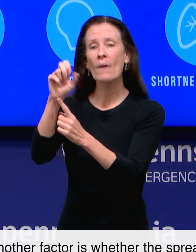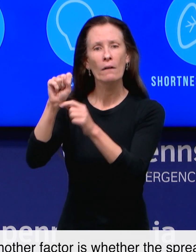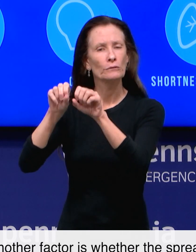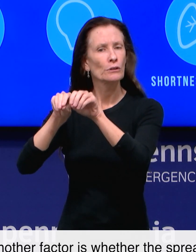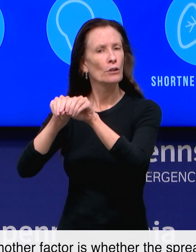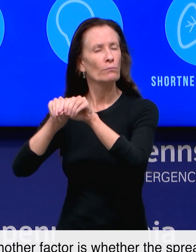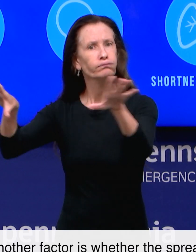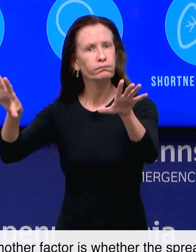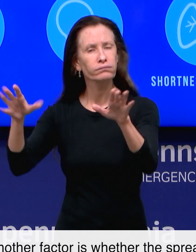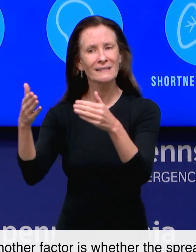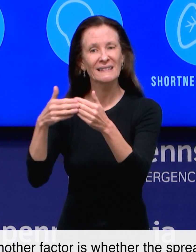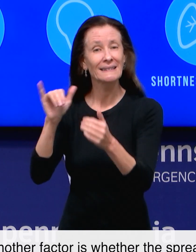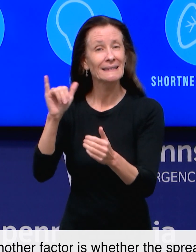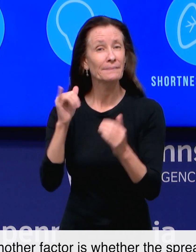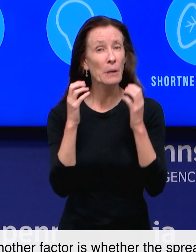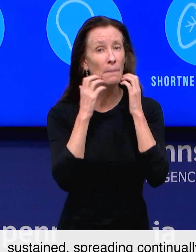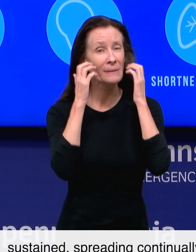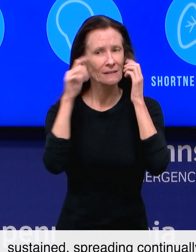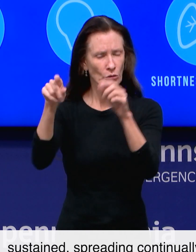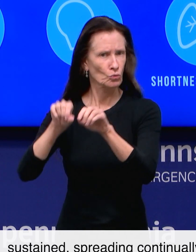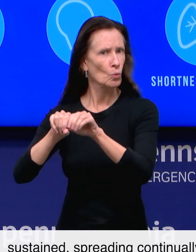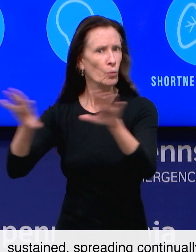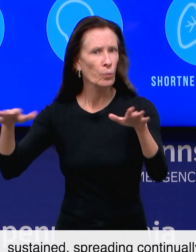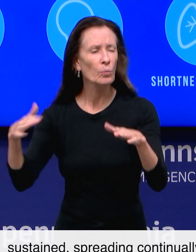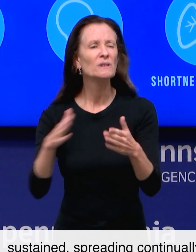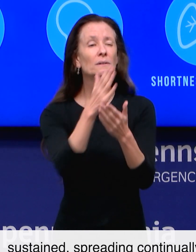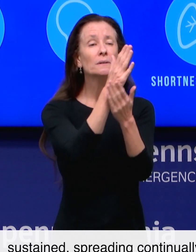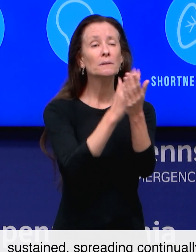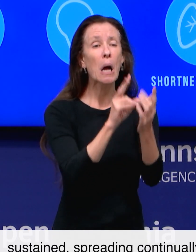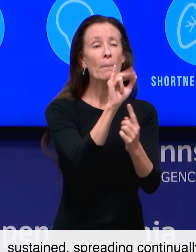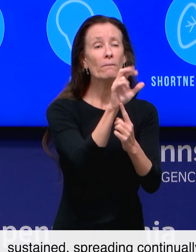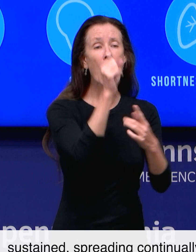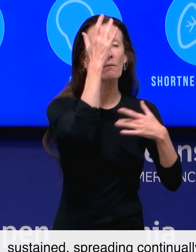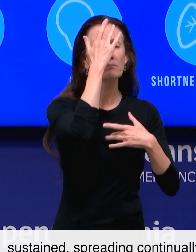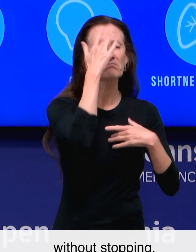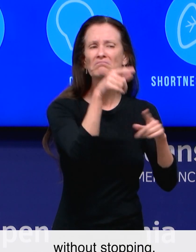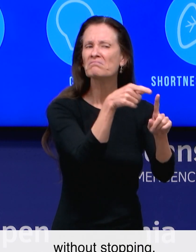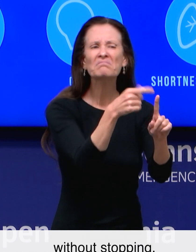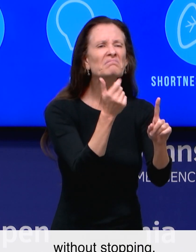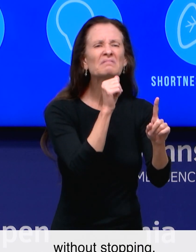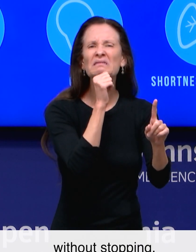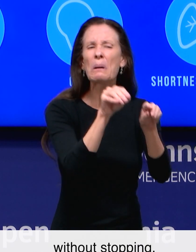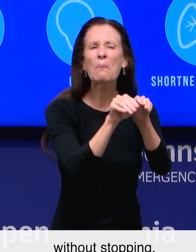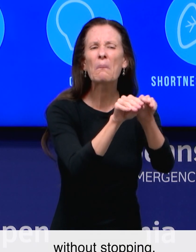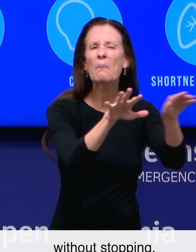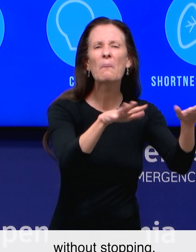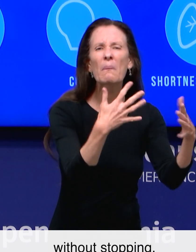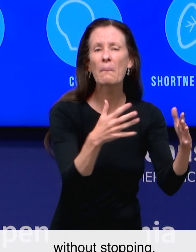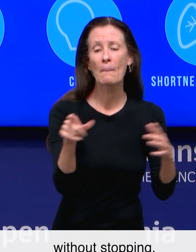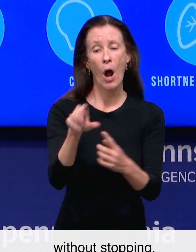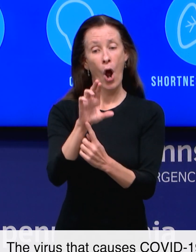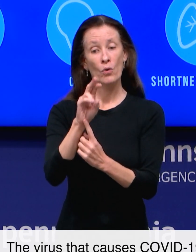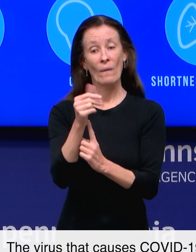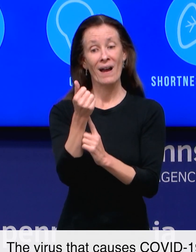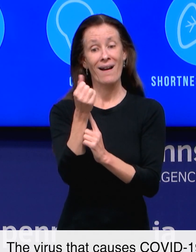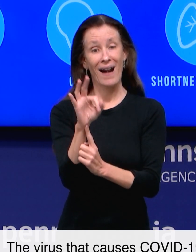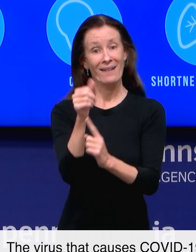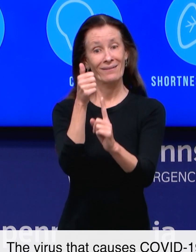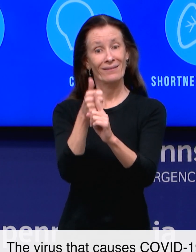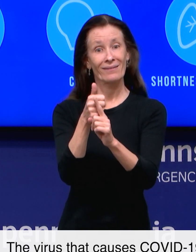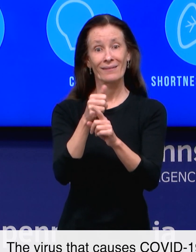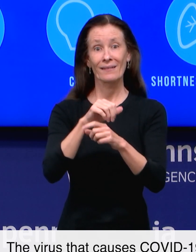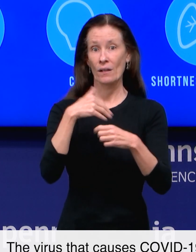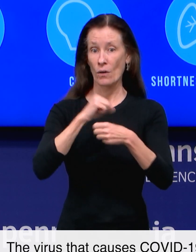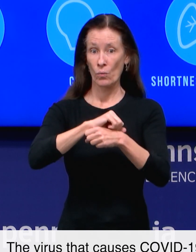Another factor is whether the spread is sustained, spreading continually, without stopping. The